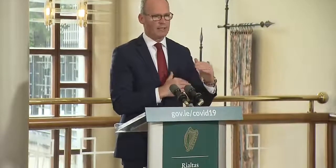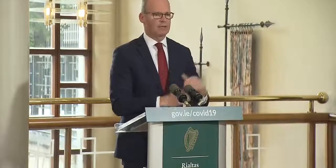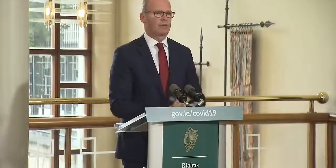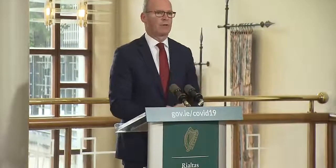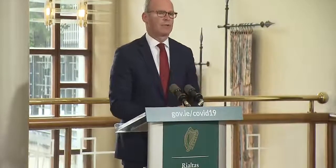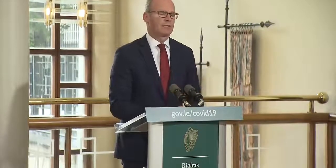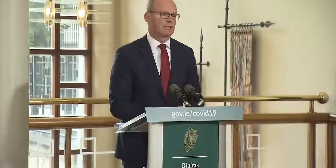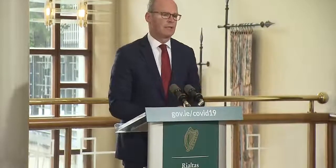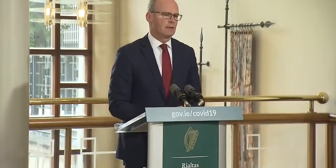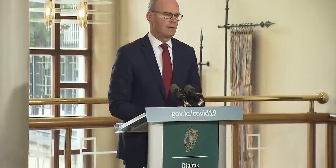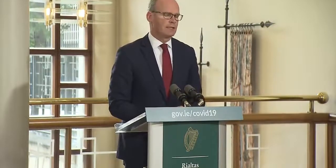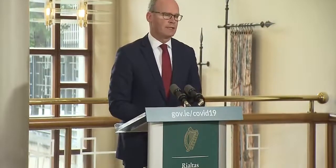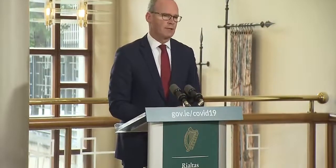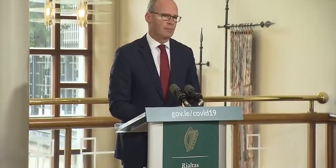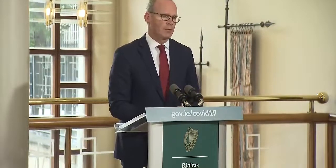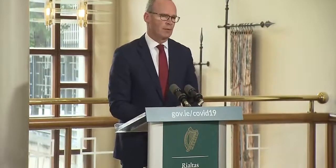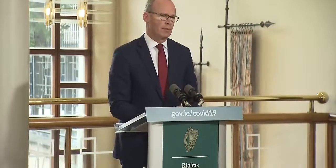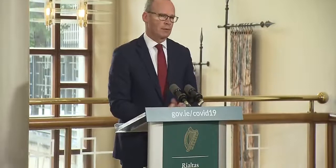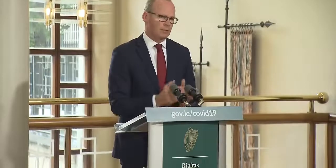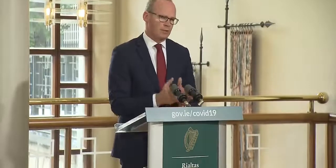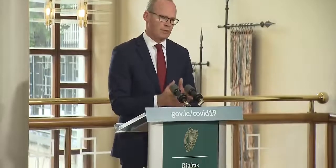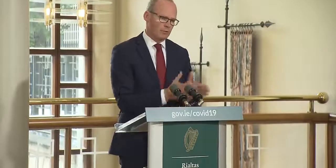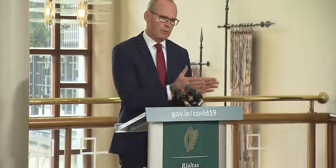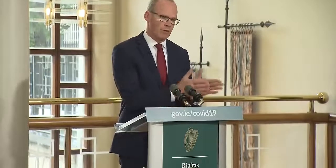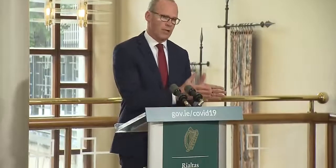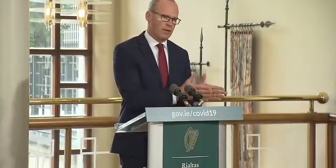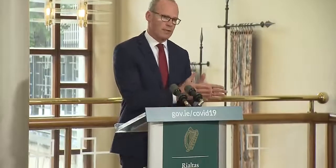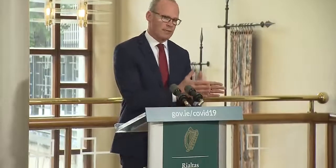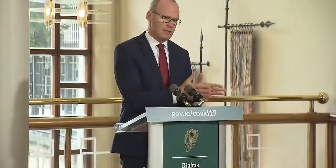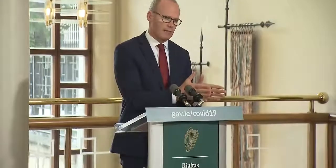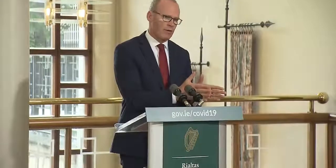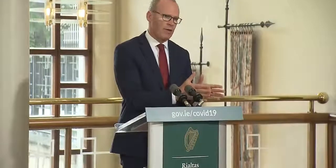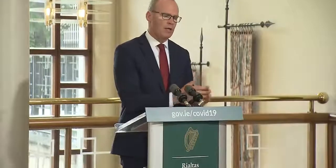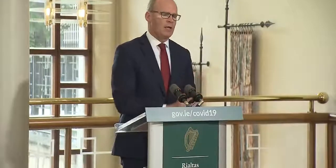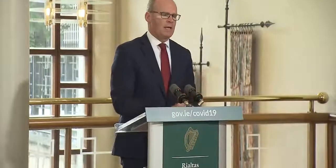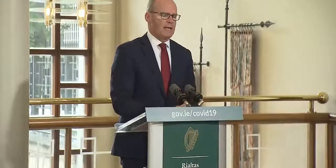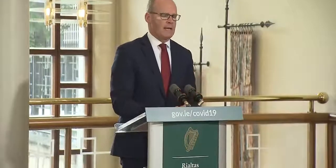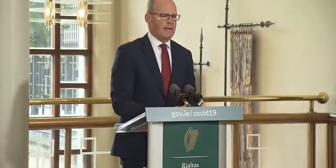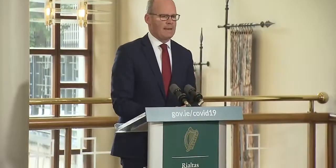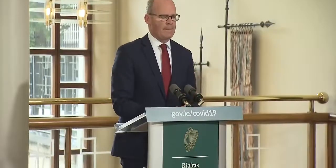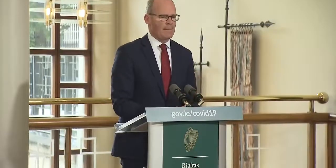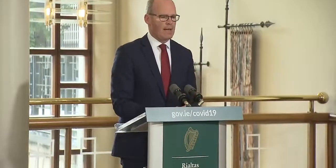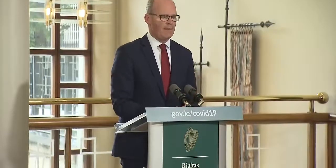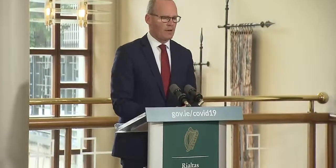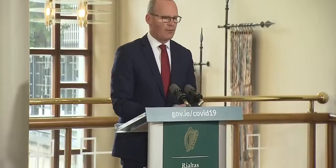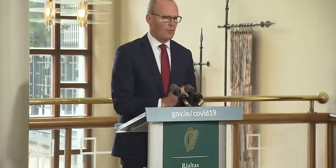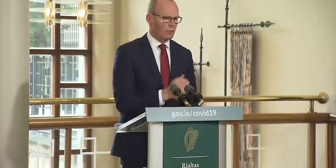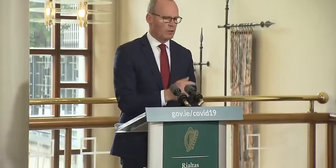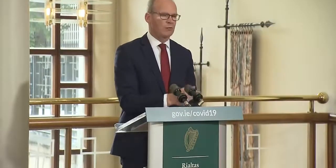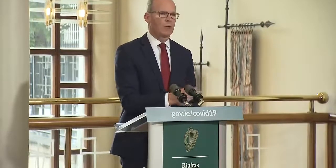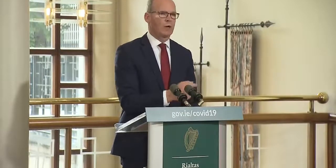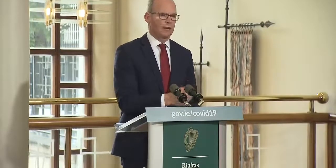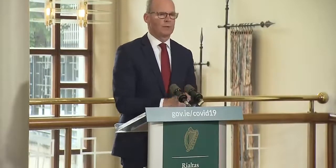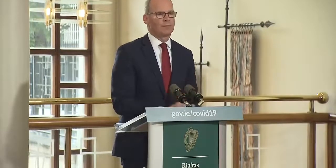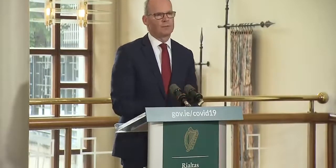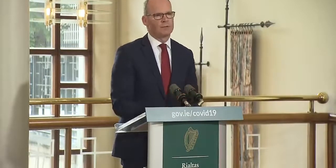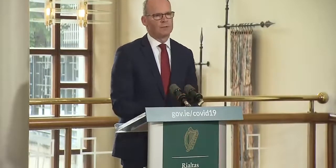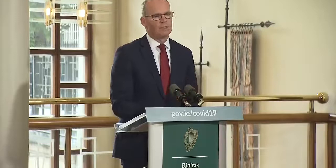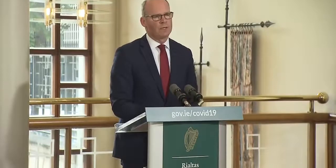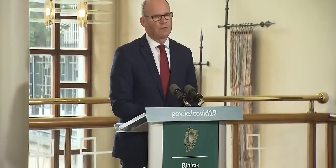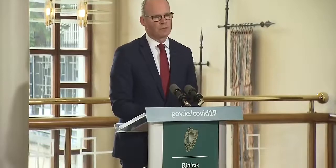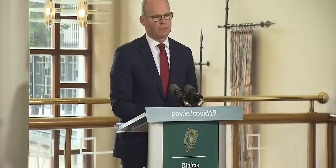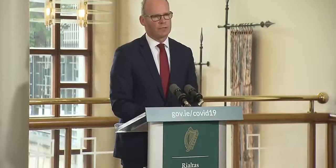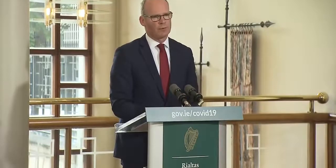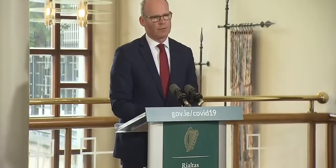a green list of countries we can steer people to countries that we regard as safer um and therefore wouldn't require them